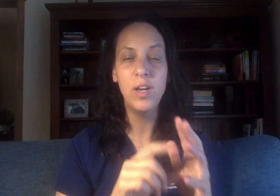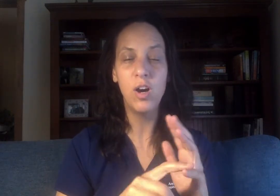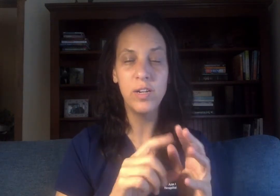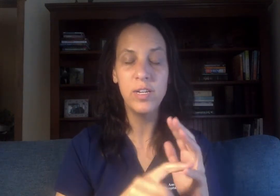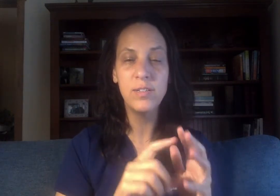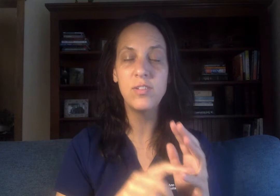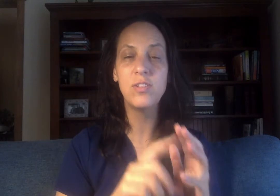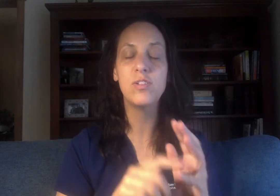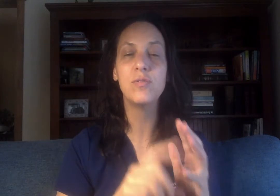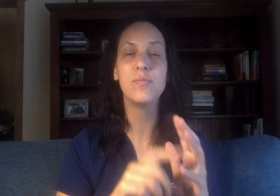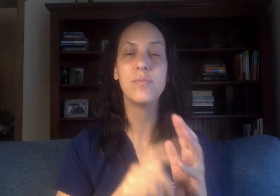be honest.